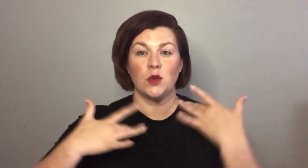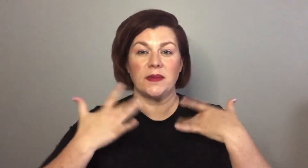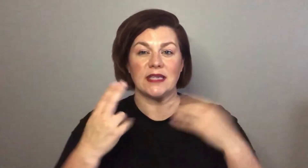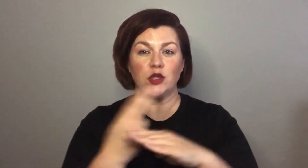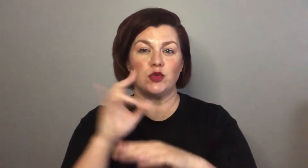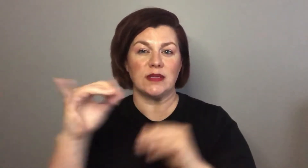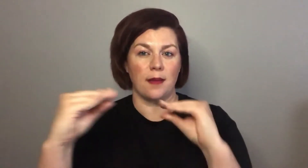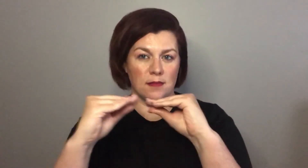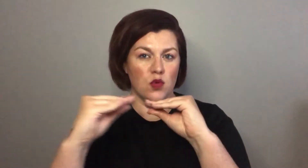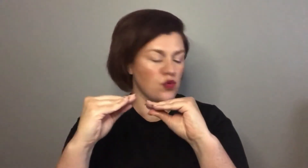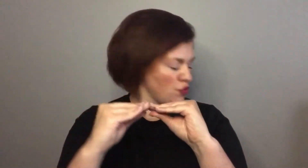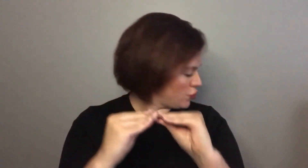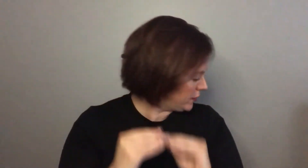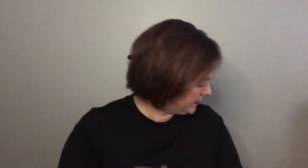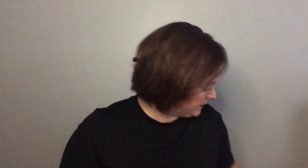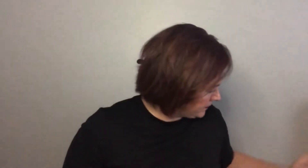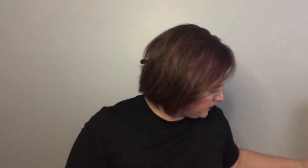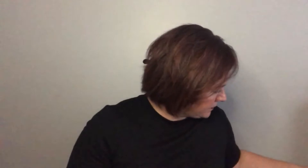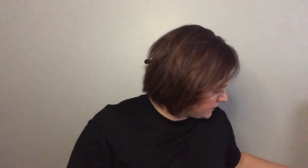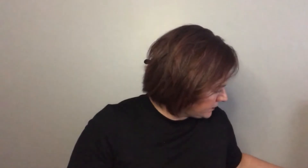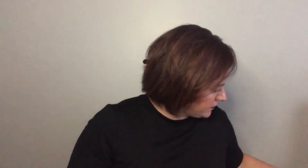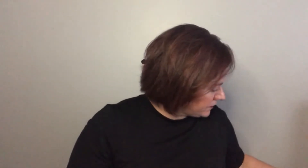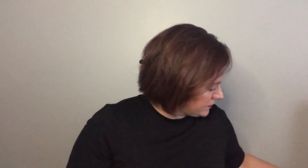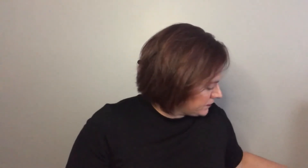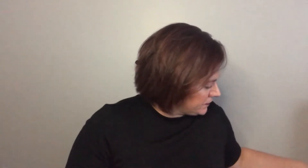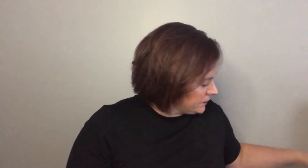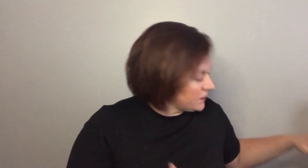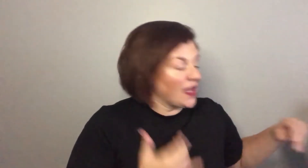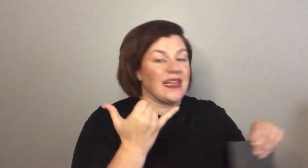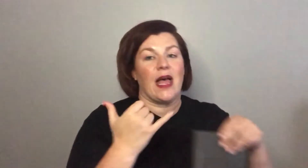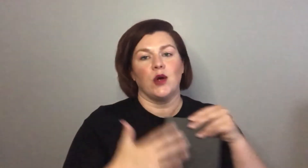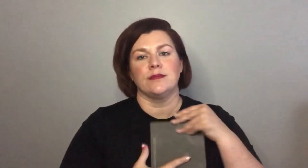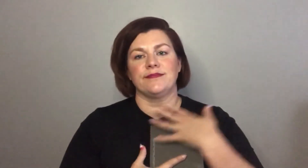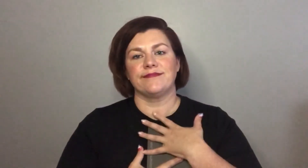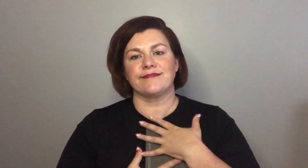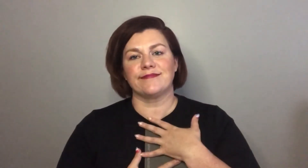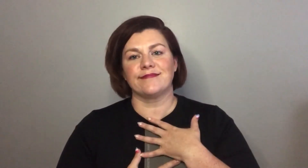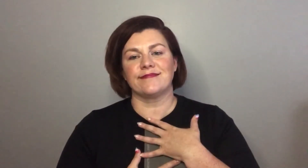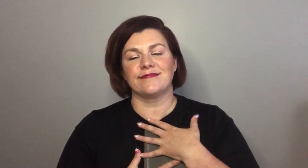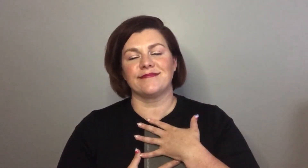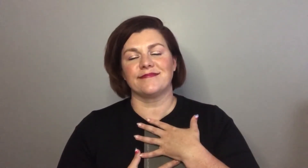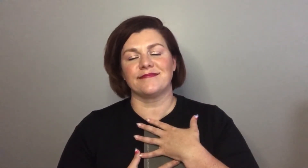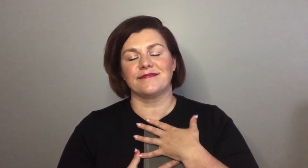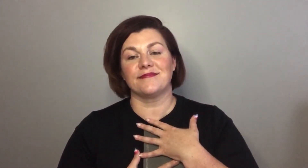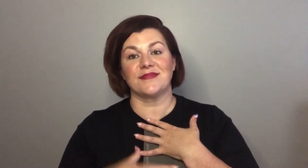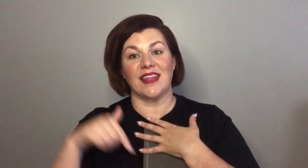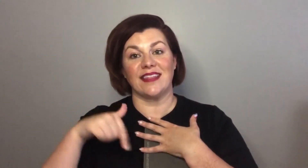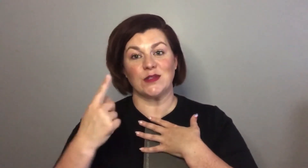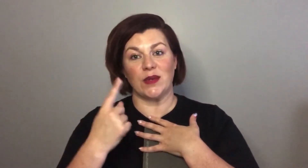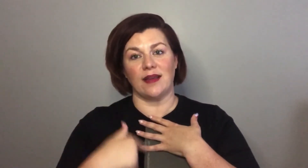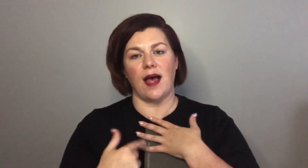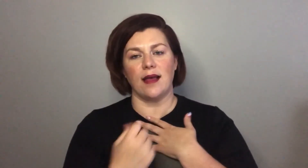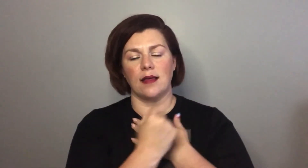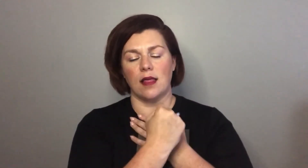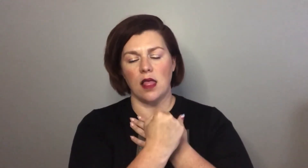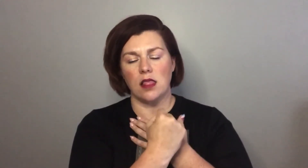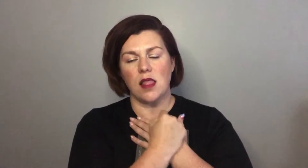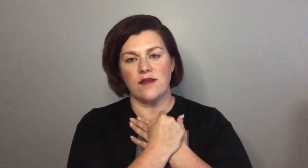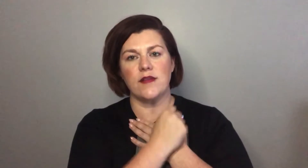I'm really excited to dip into that more okay now this one you guys you guys I